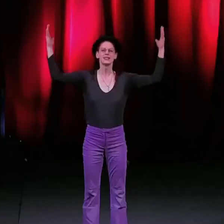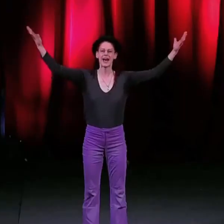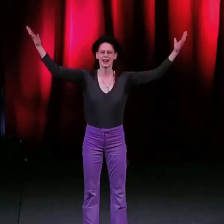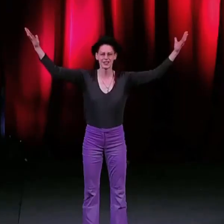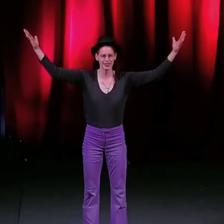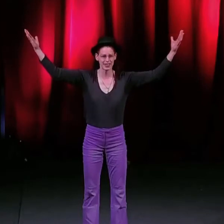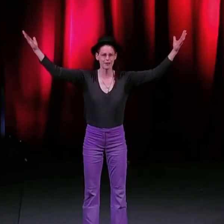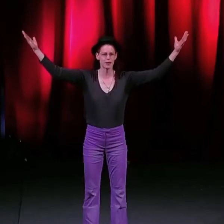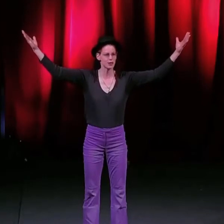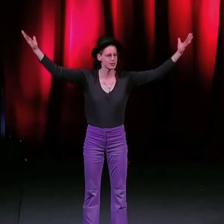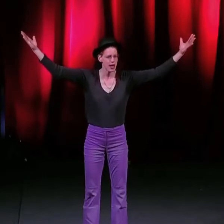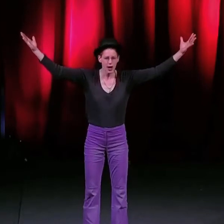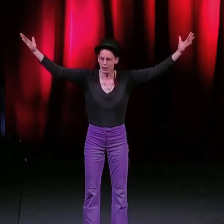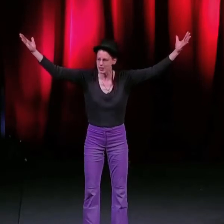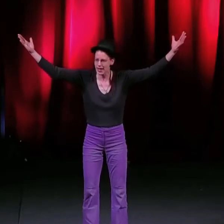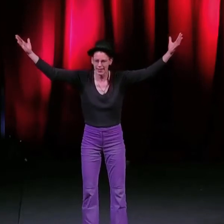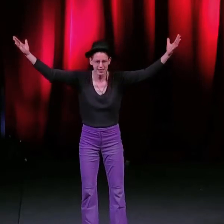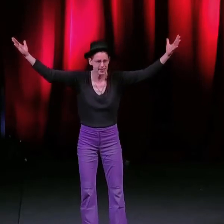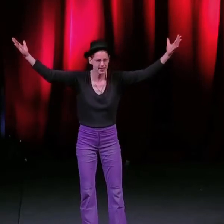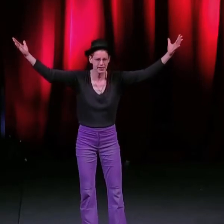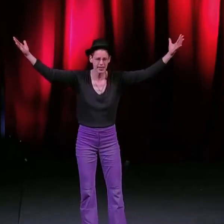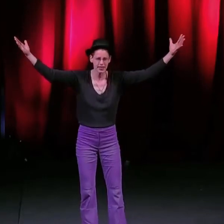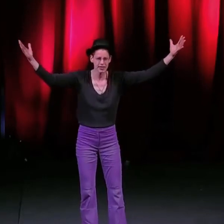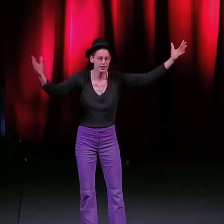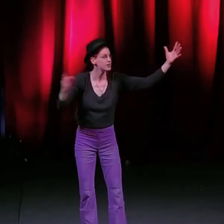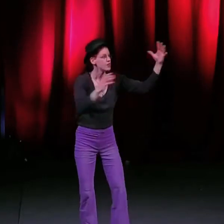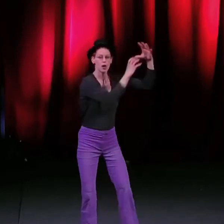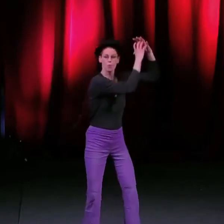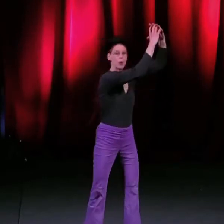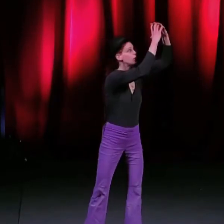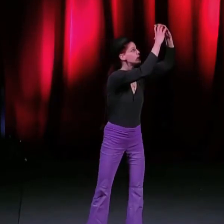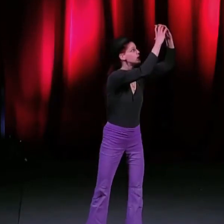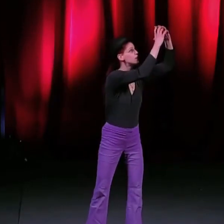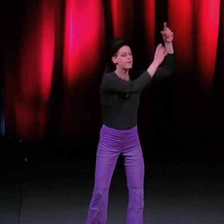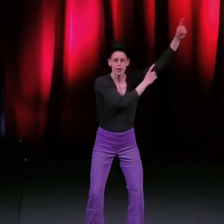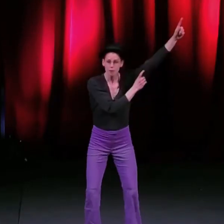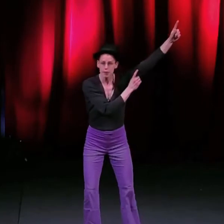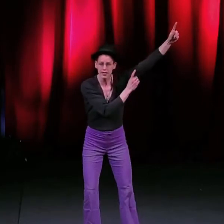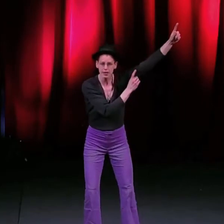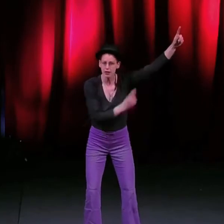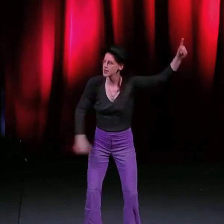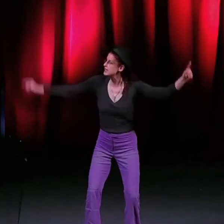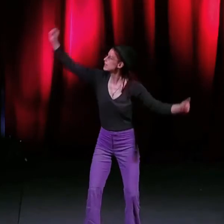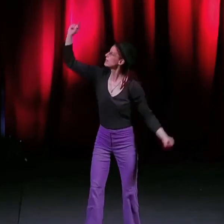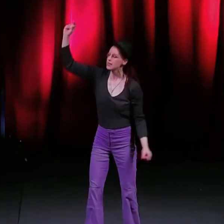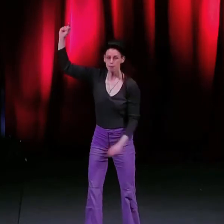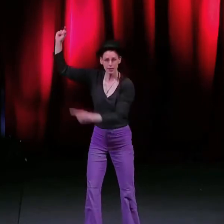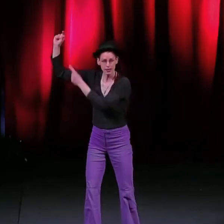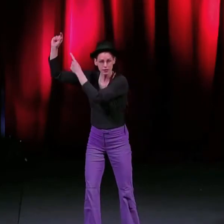Stardust glimmers on the sandy seaside Boulders of meteorites land a piece